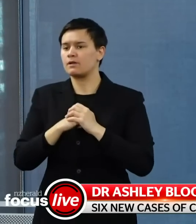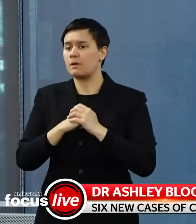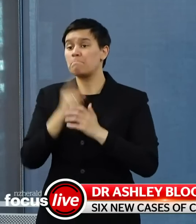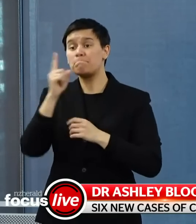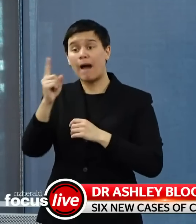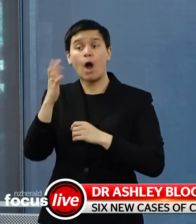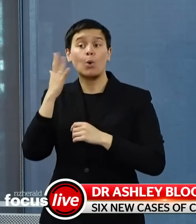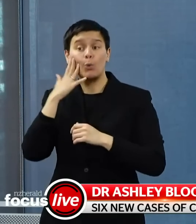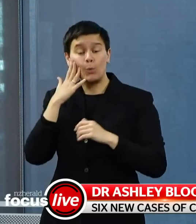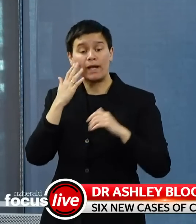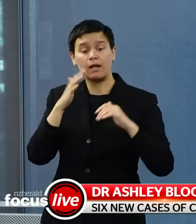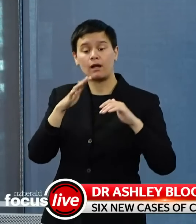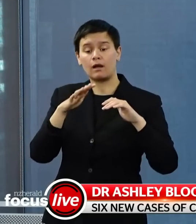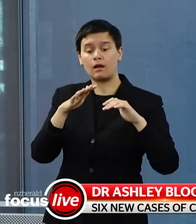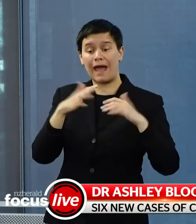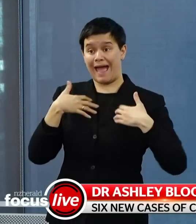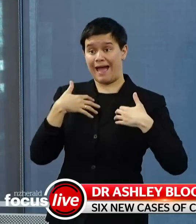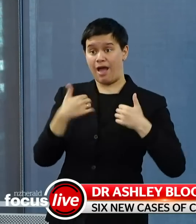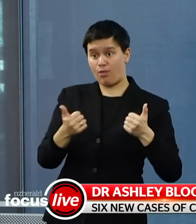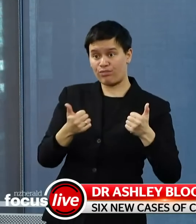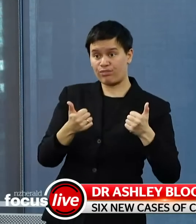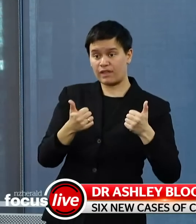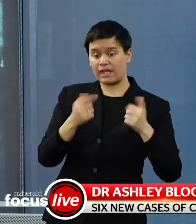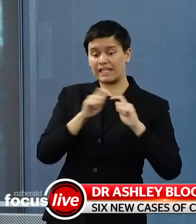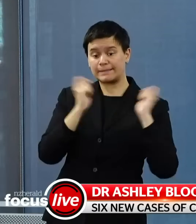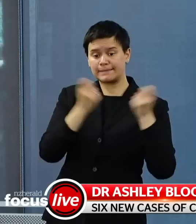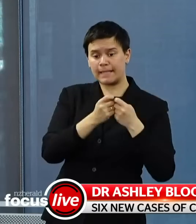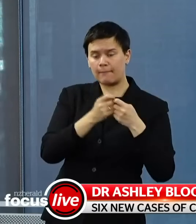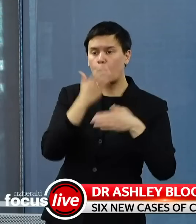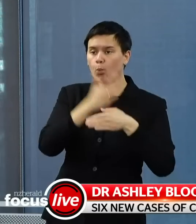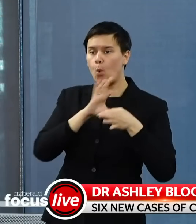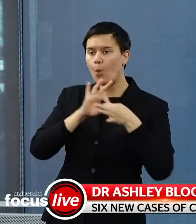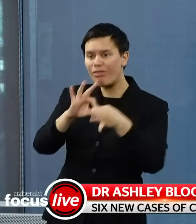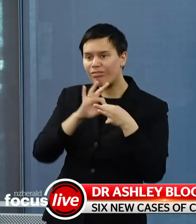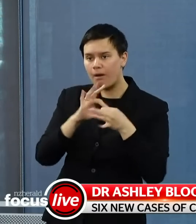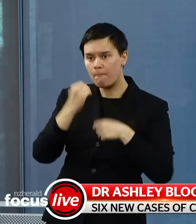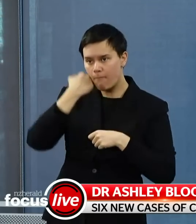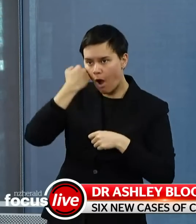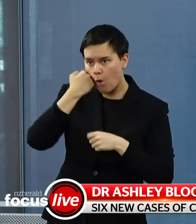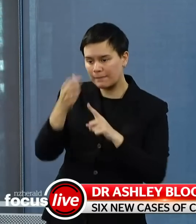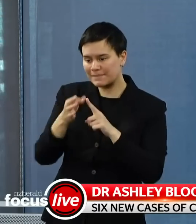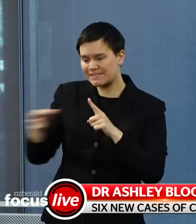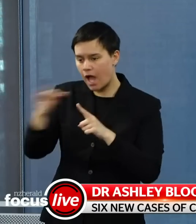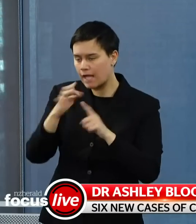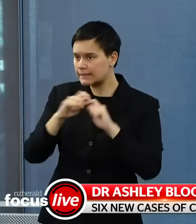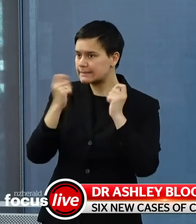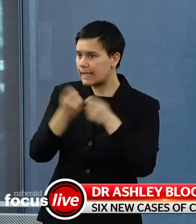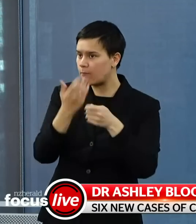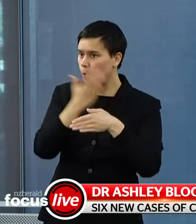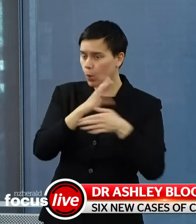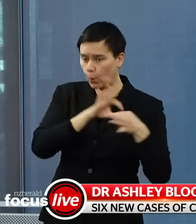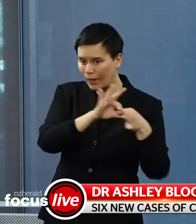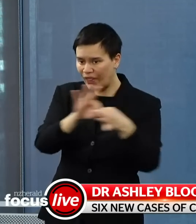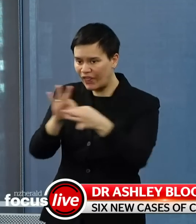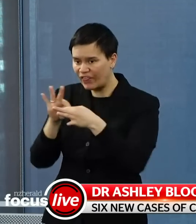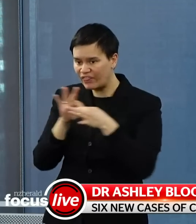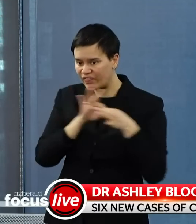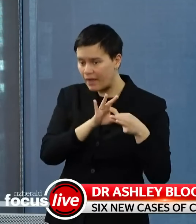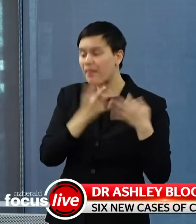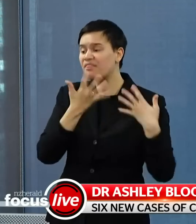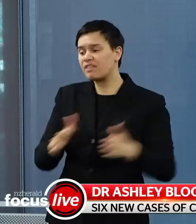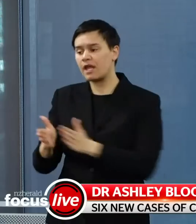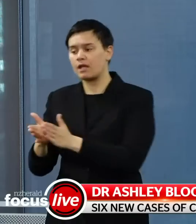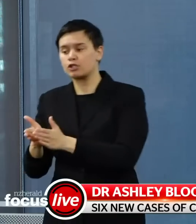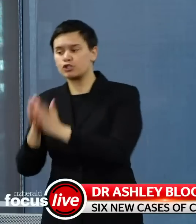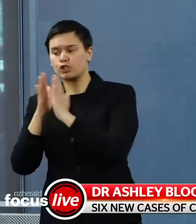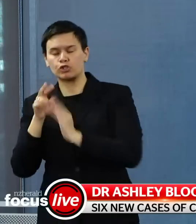Maori and Pacific teams at the DHB and actually once there were good networks into or links into the community, there's actually